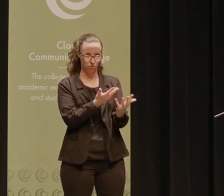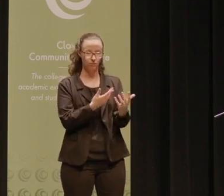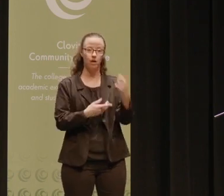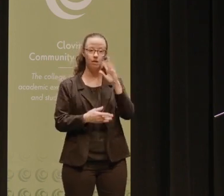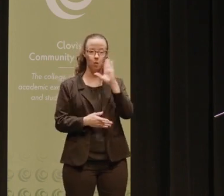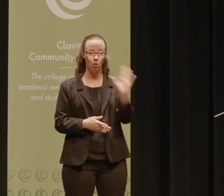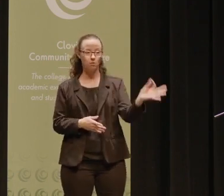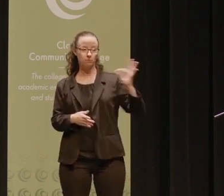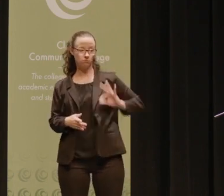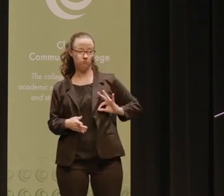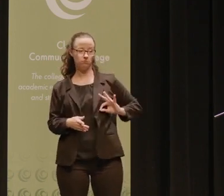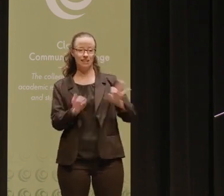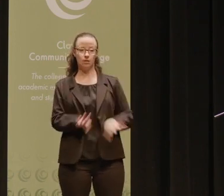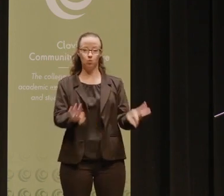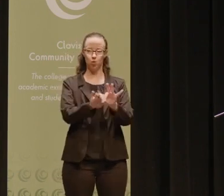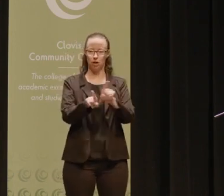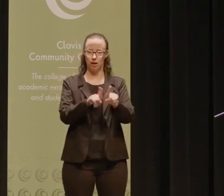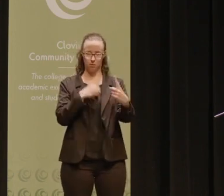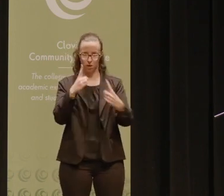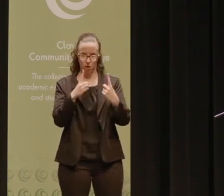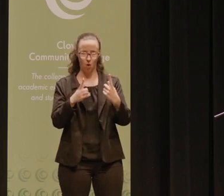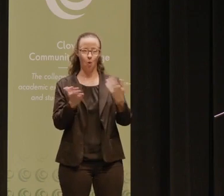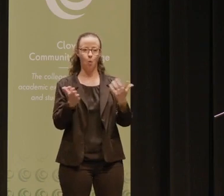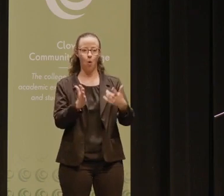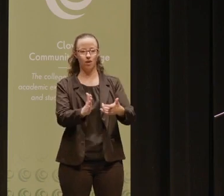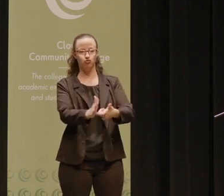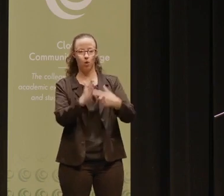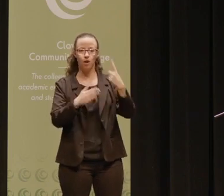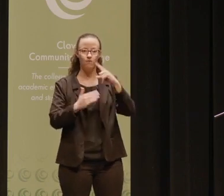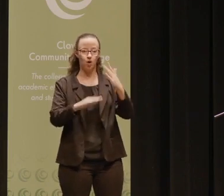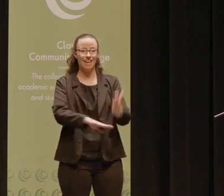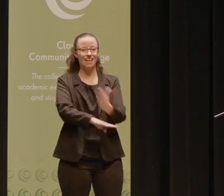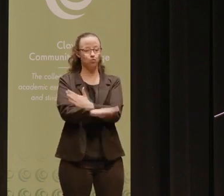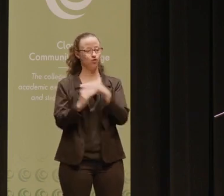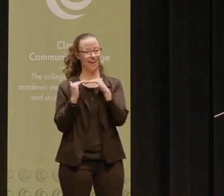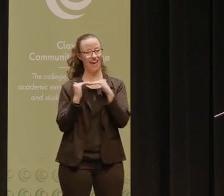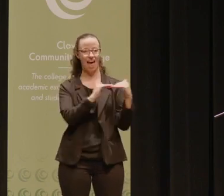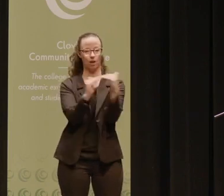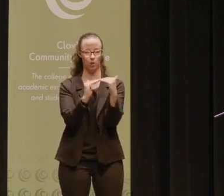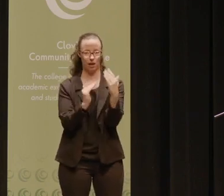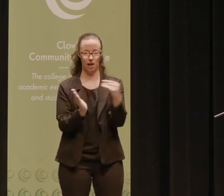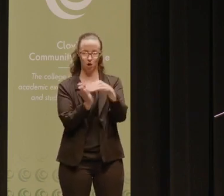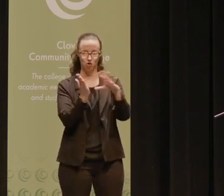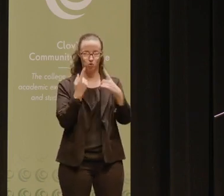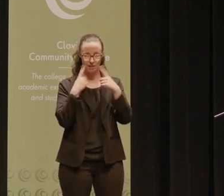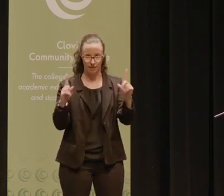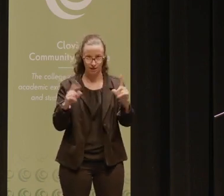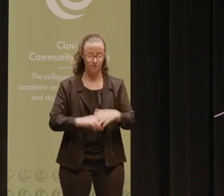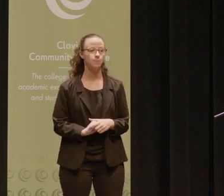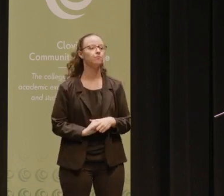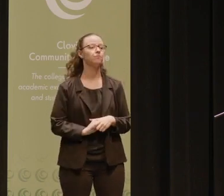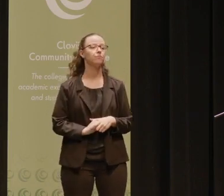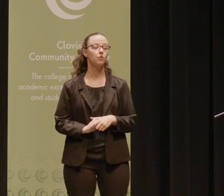think are going to be very important as we think about what it is we need to do to continue advancing equity and student success. And so